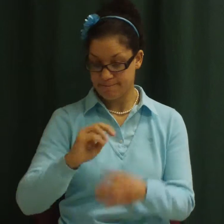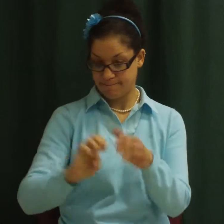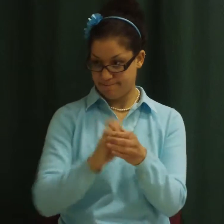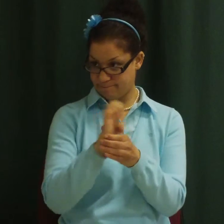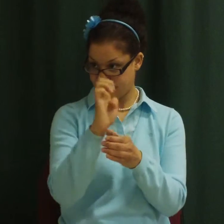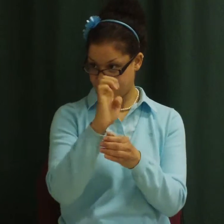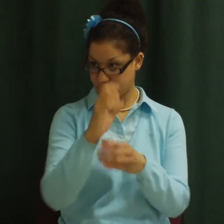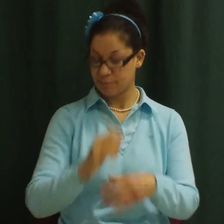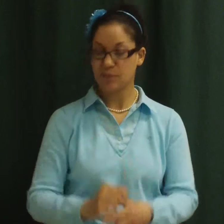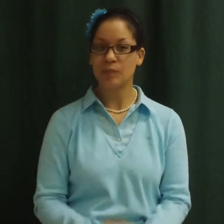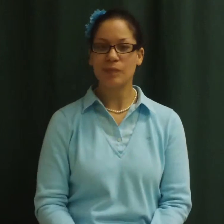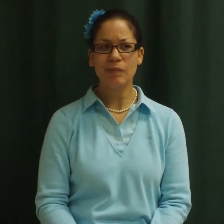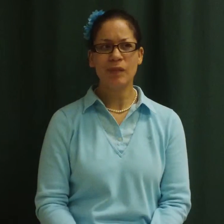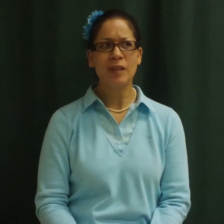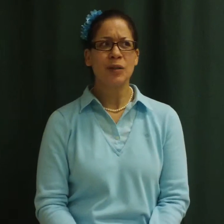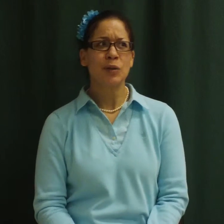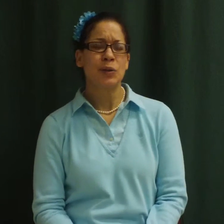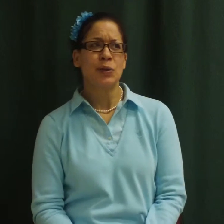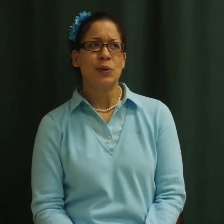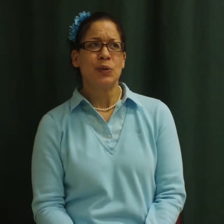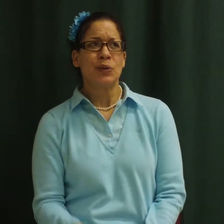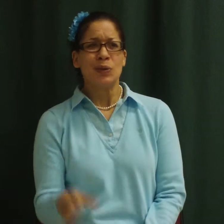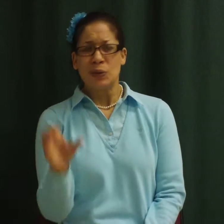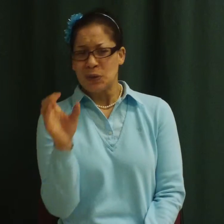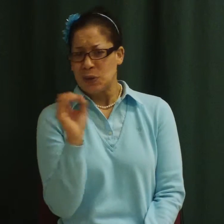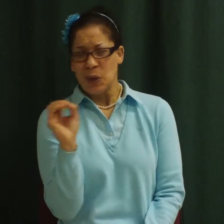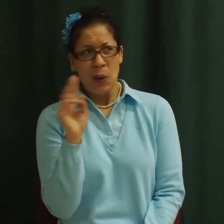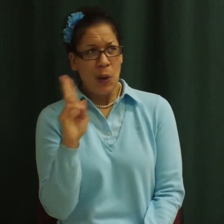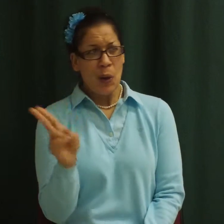Oh dear. I'm not sure I understand.